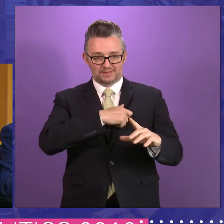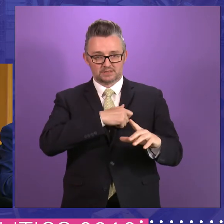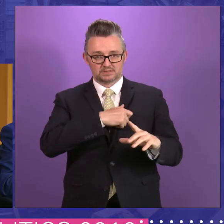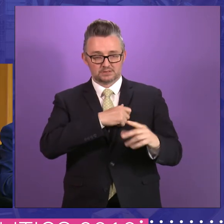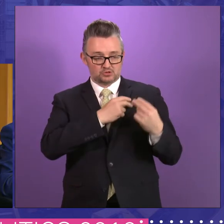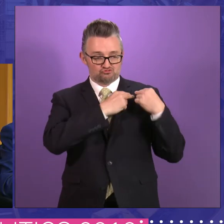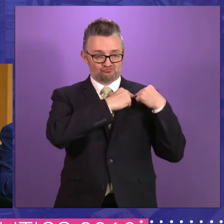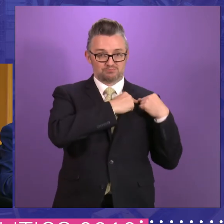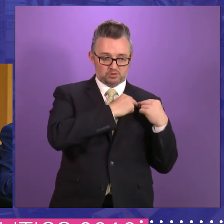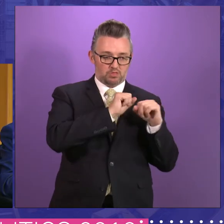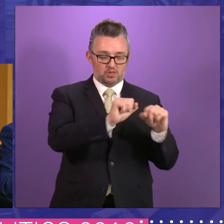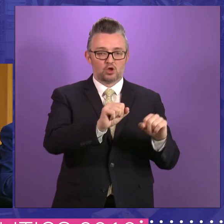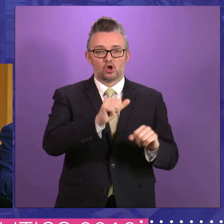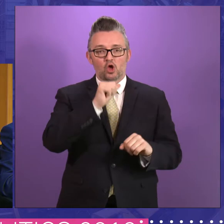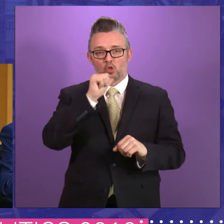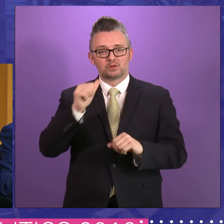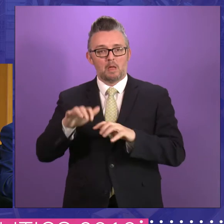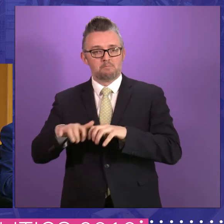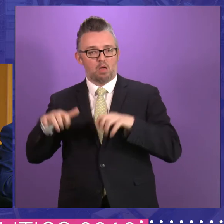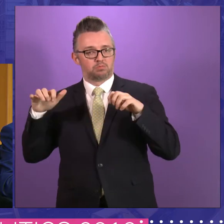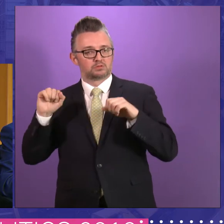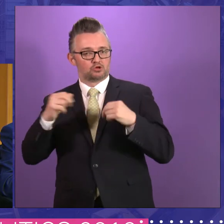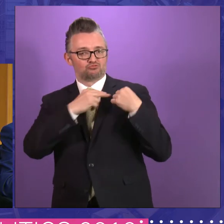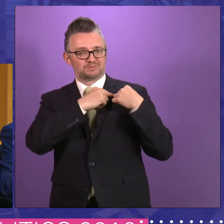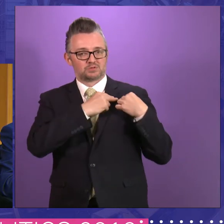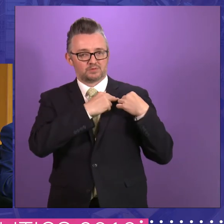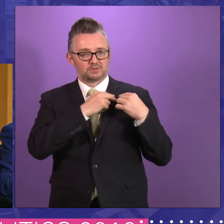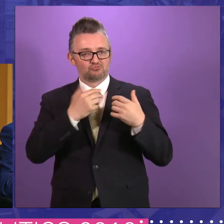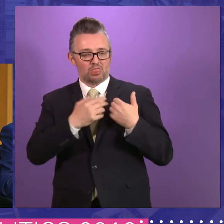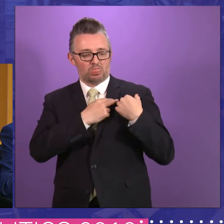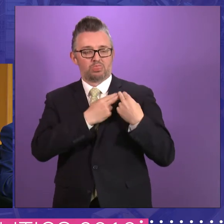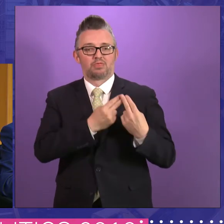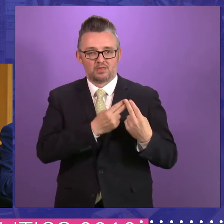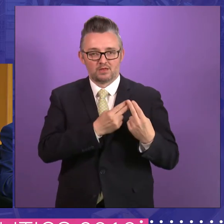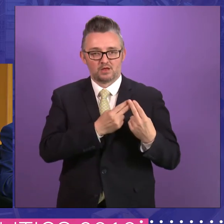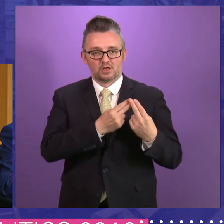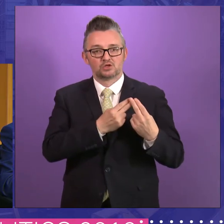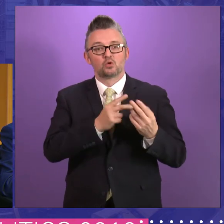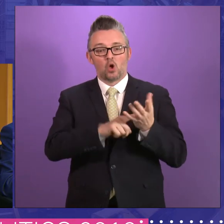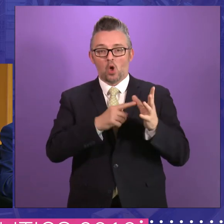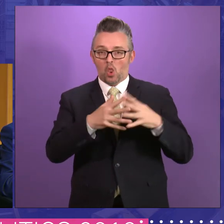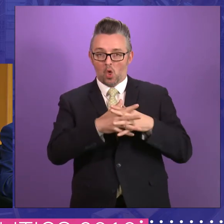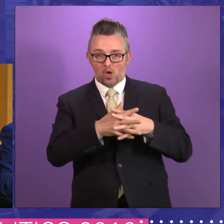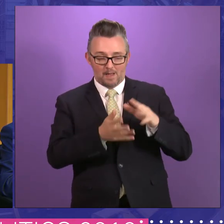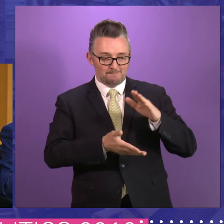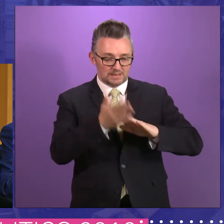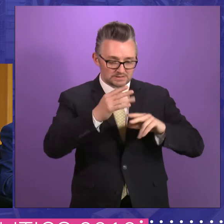timetable, and not the parliament's timetable. The time scale for legislation to be examined and going through. And